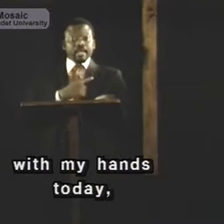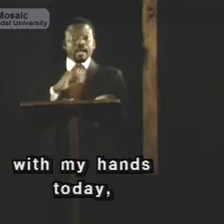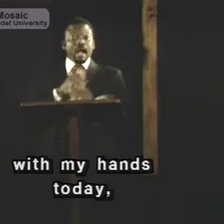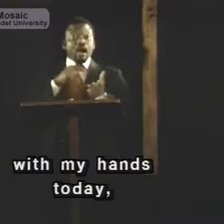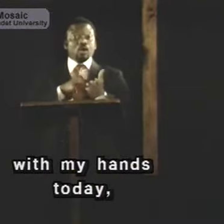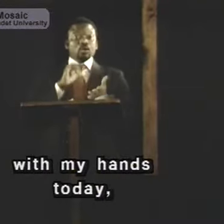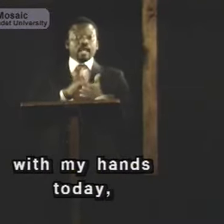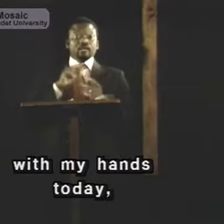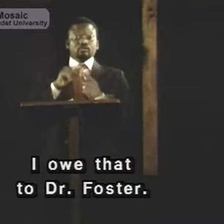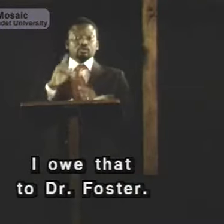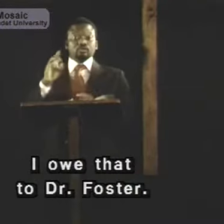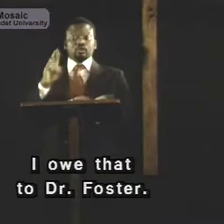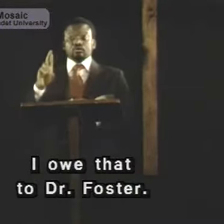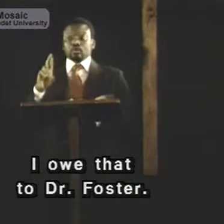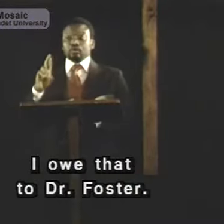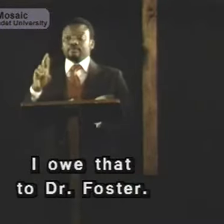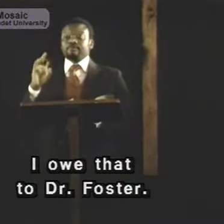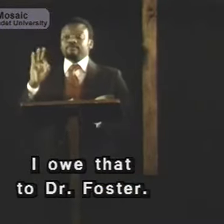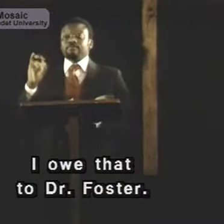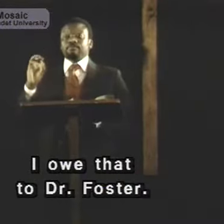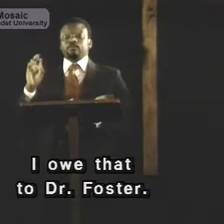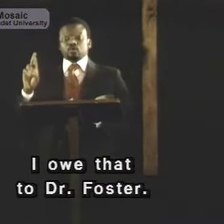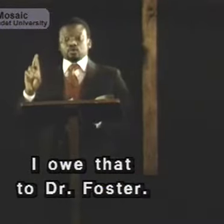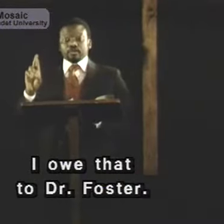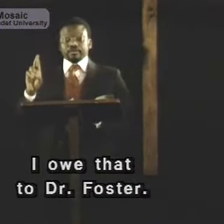hands today, I owe that to Dr. Foster.